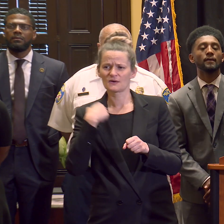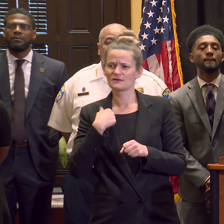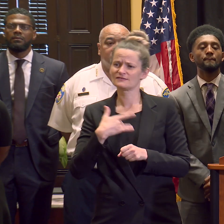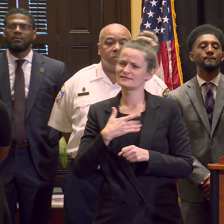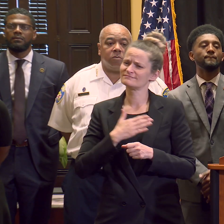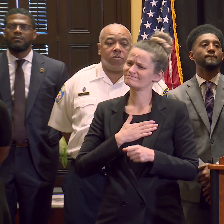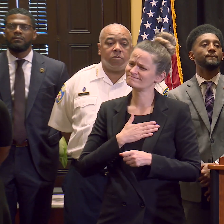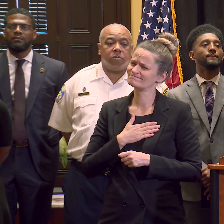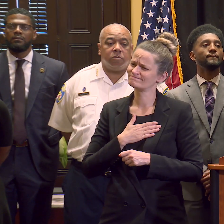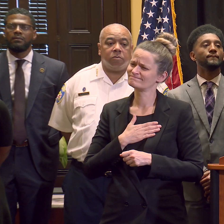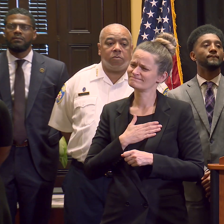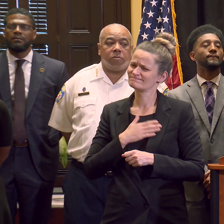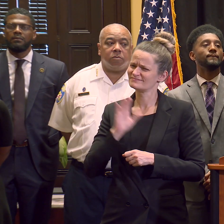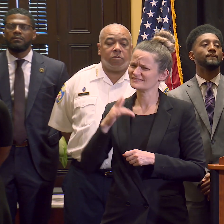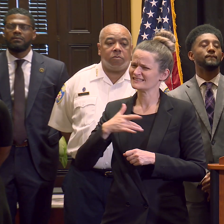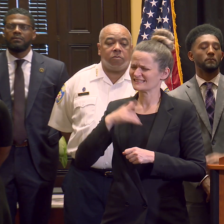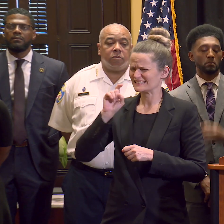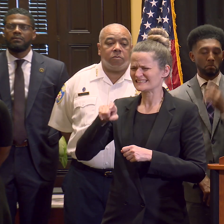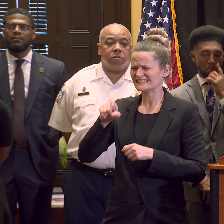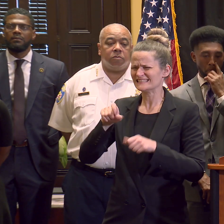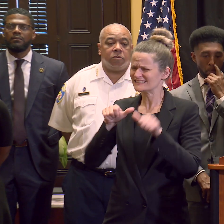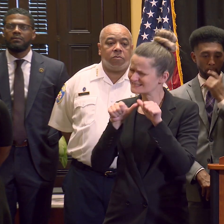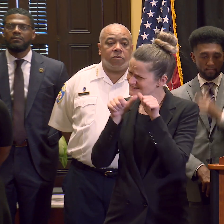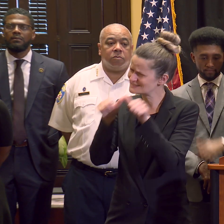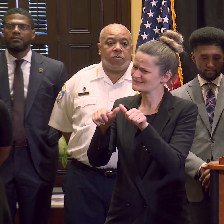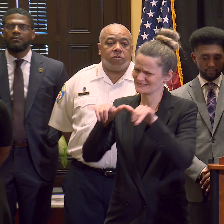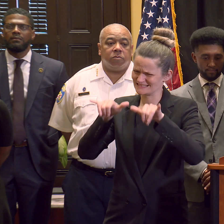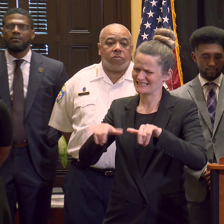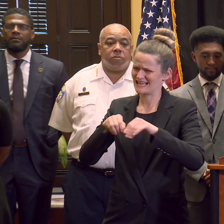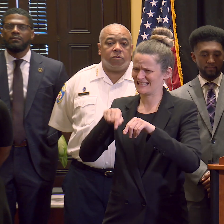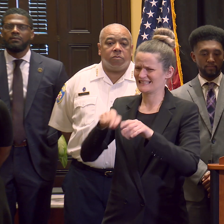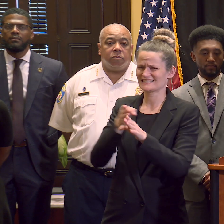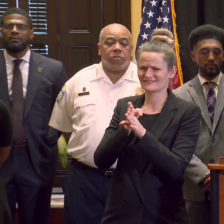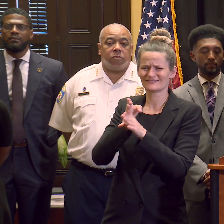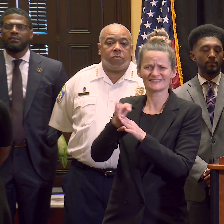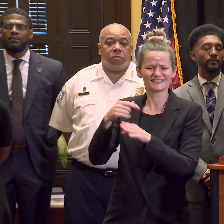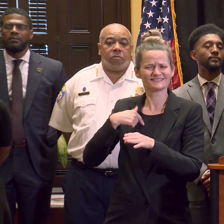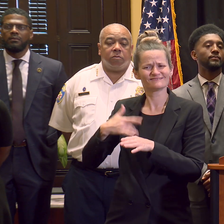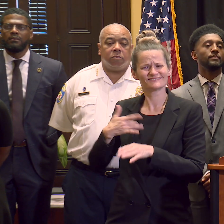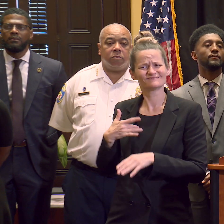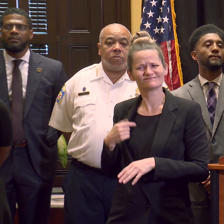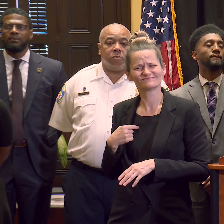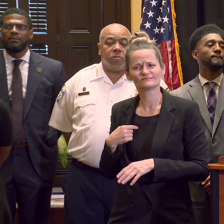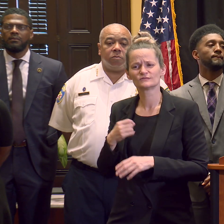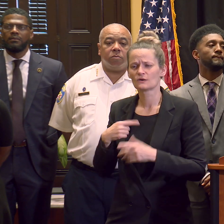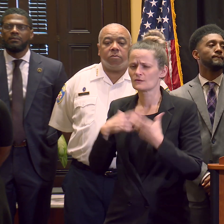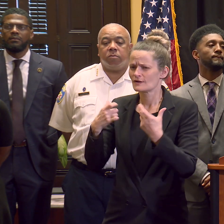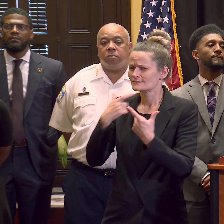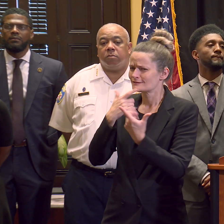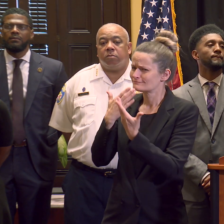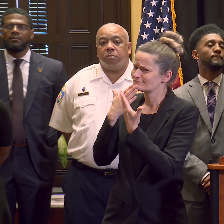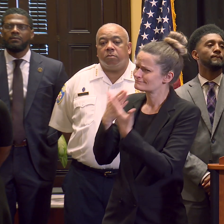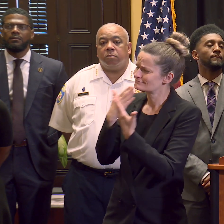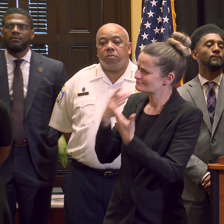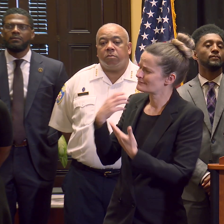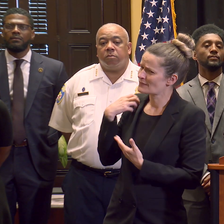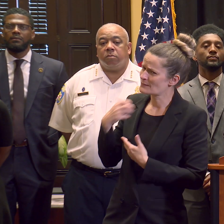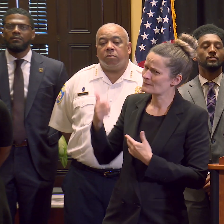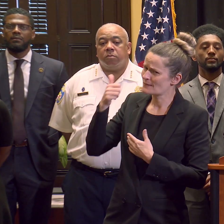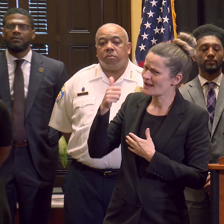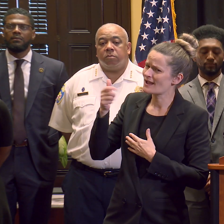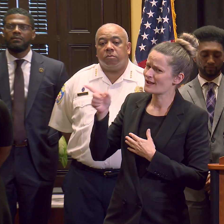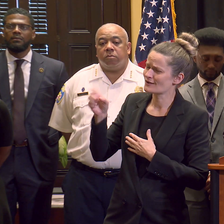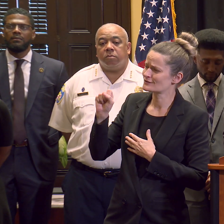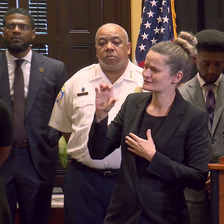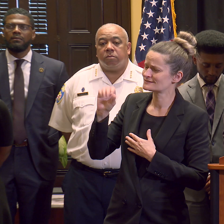and thankfully for Mayor Scott, I have an opportunity to address that issue.